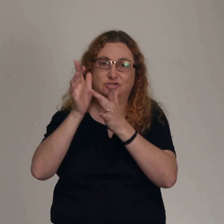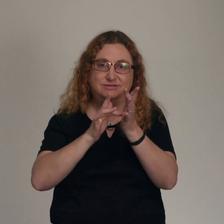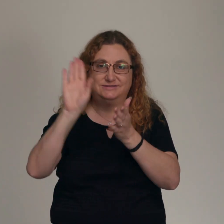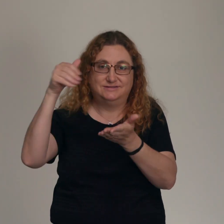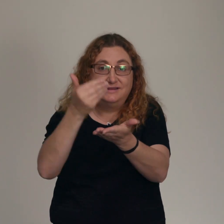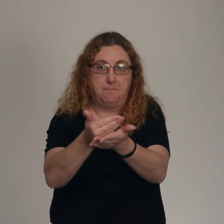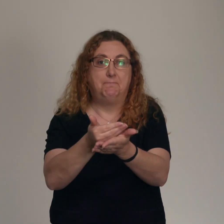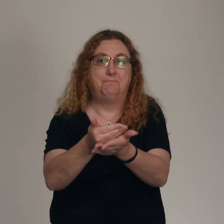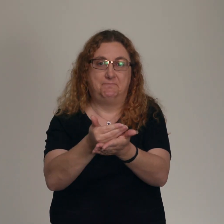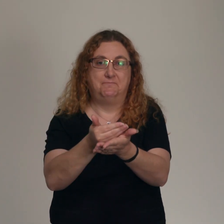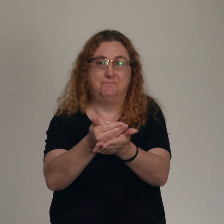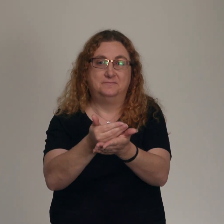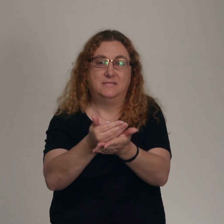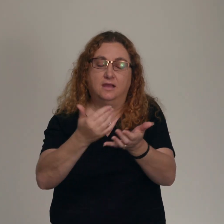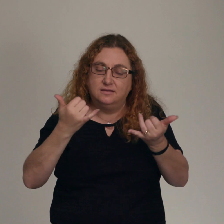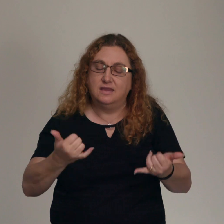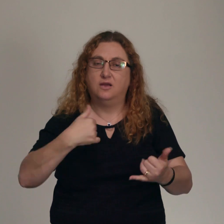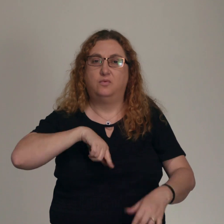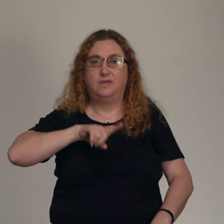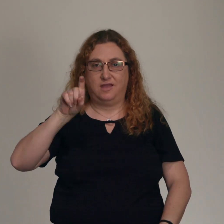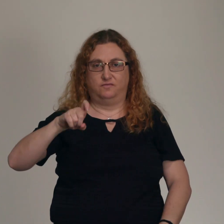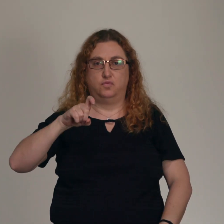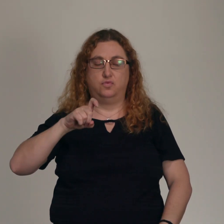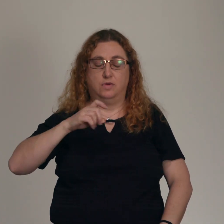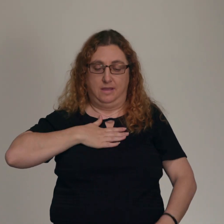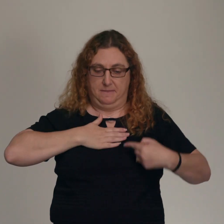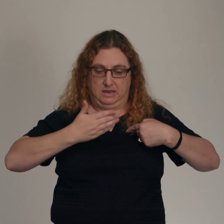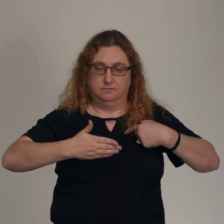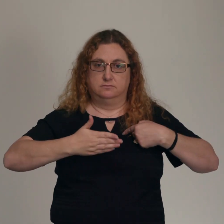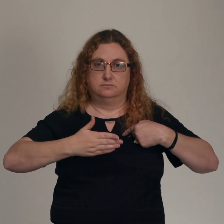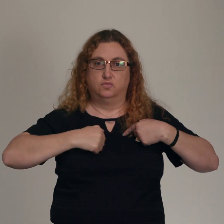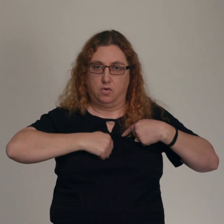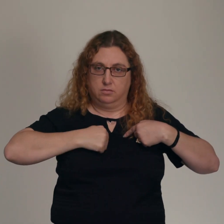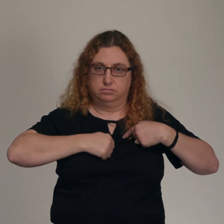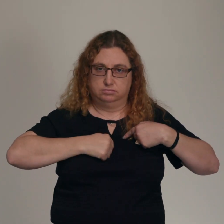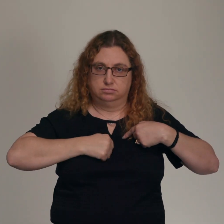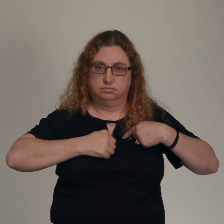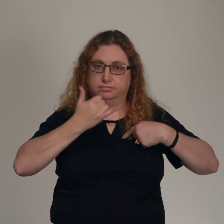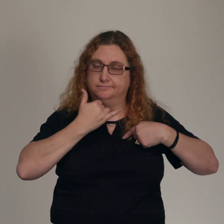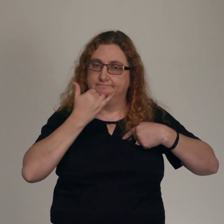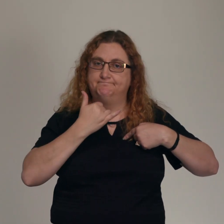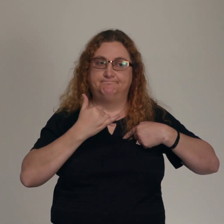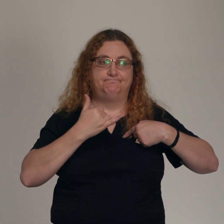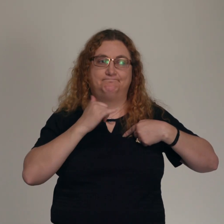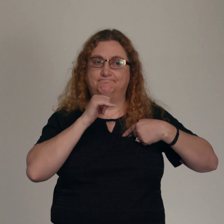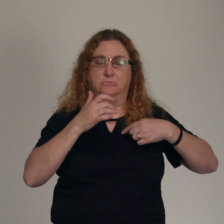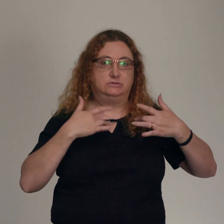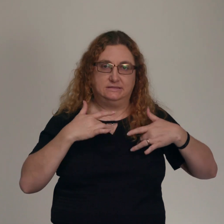with others. And that's only going to happen if we admit where we have been wrong, where we have been insensitive, where we have been offensive, where